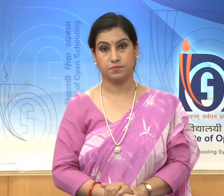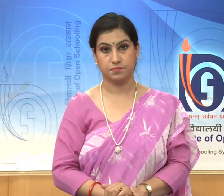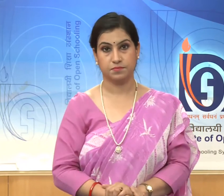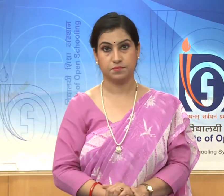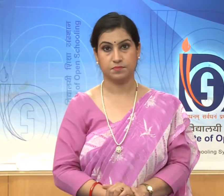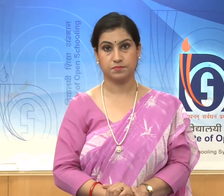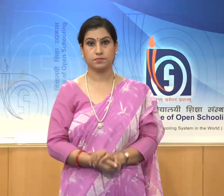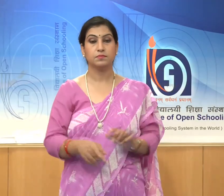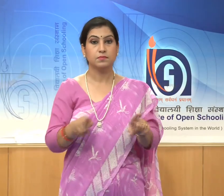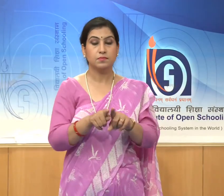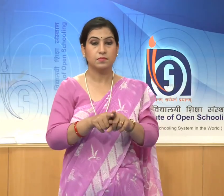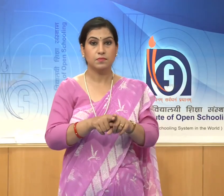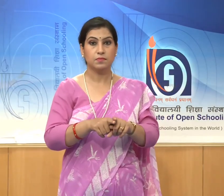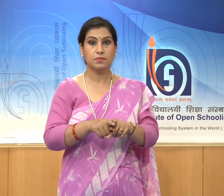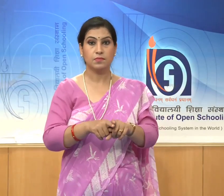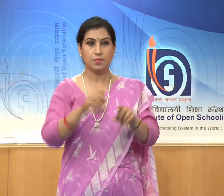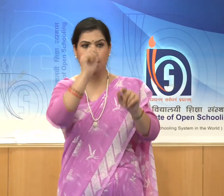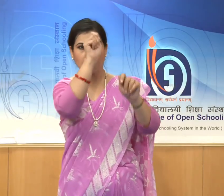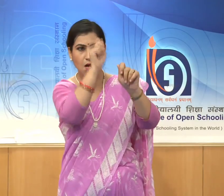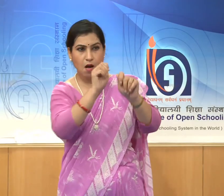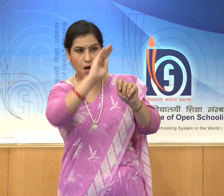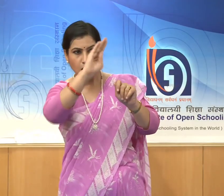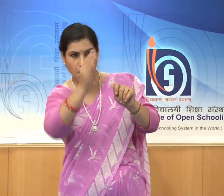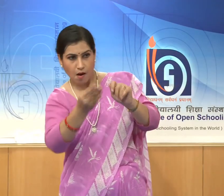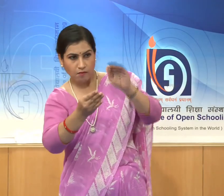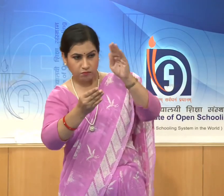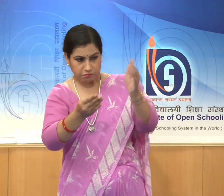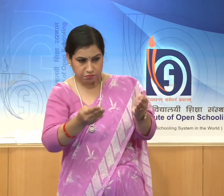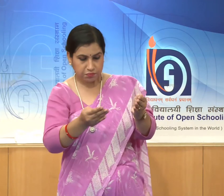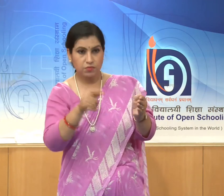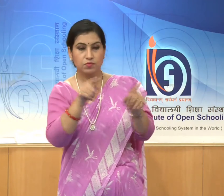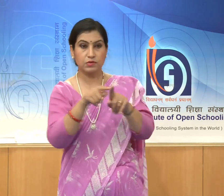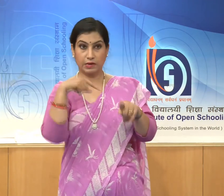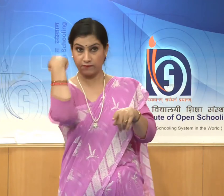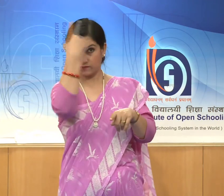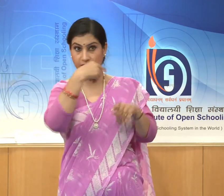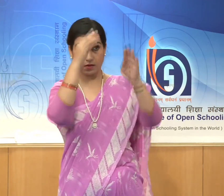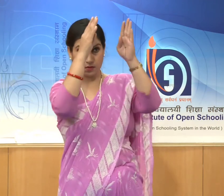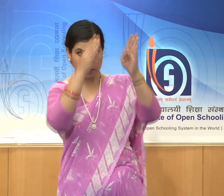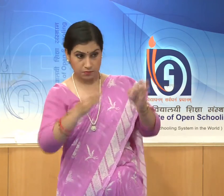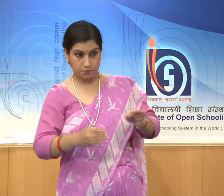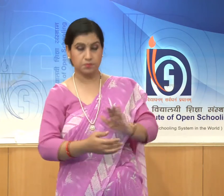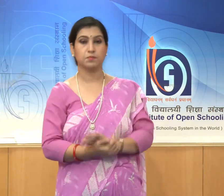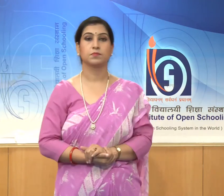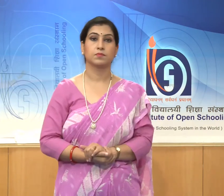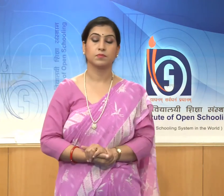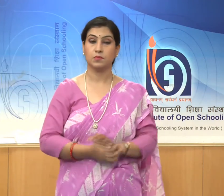The bends and the curves of the curves present a